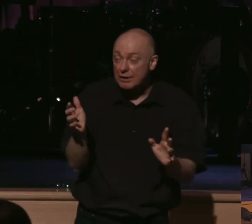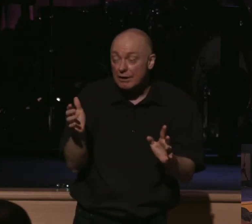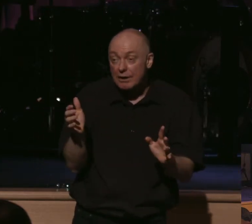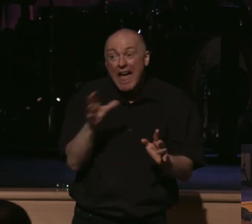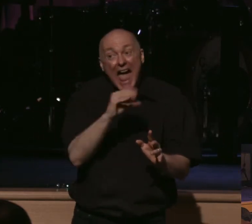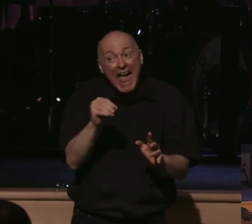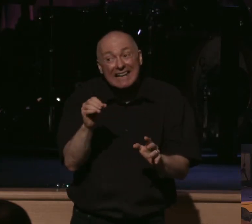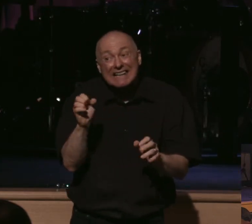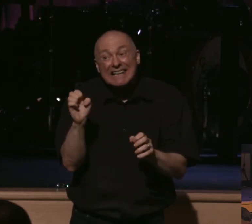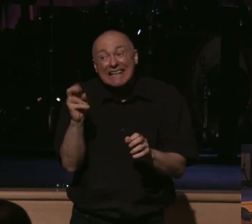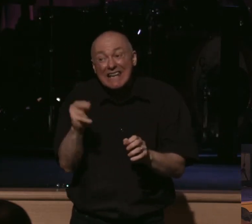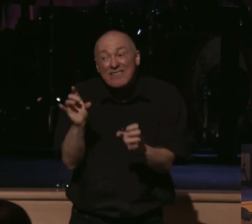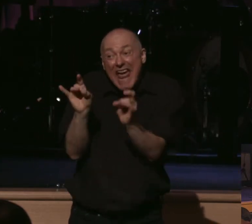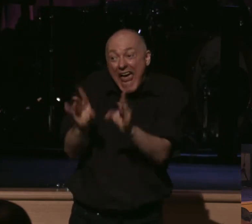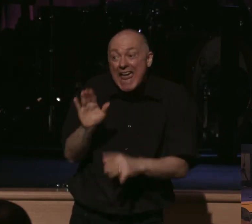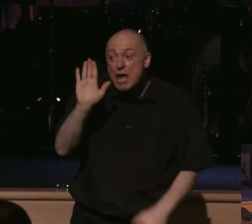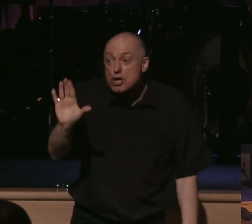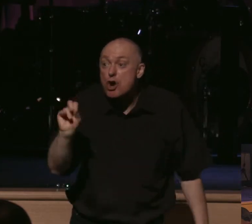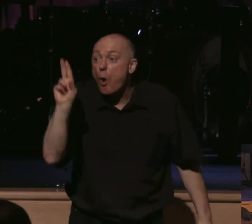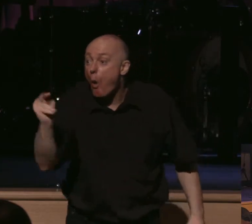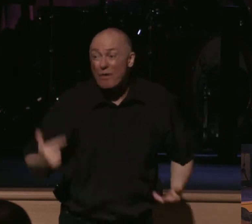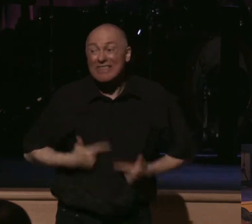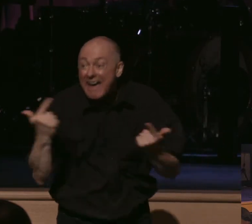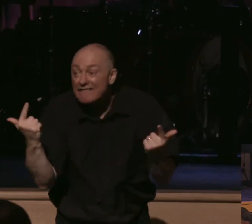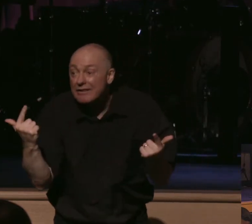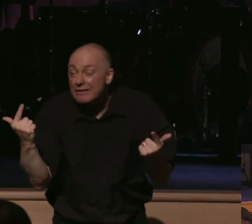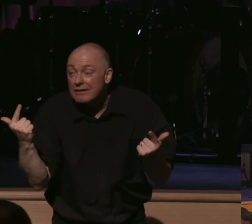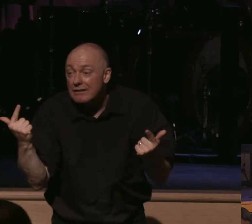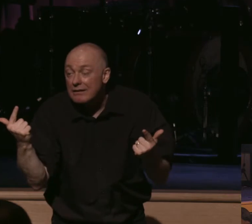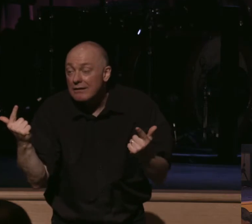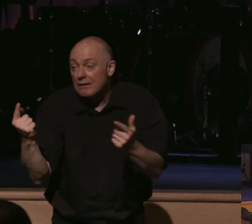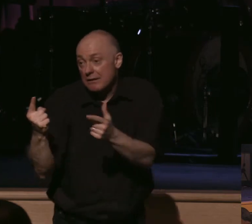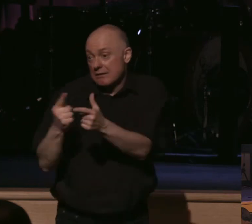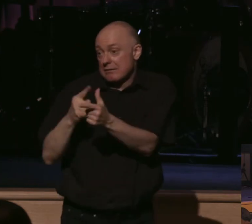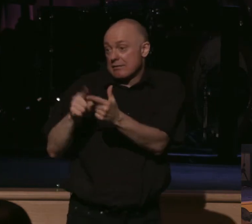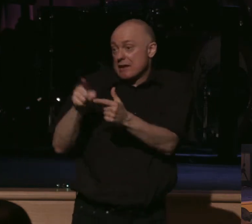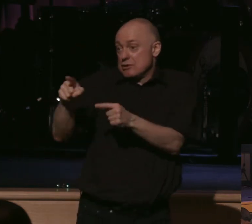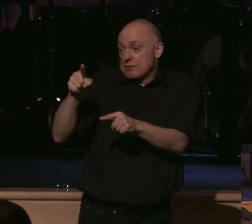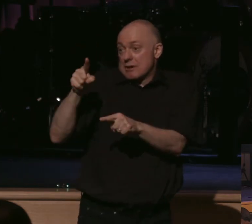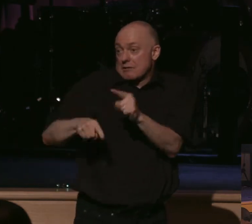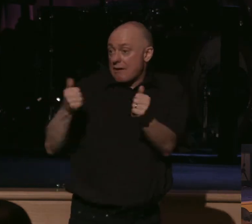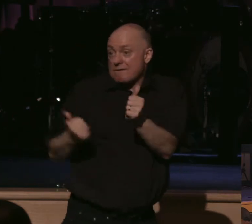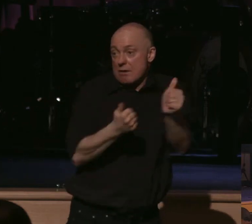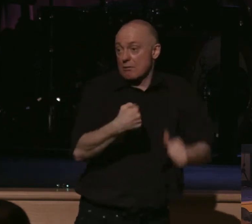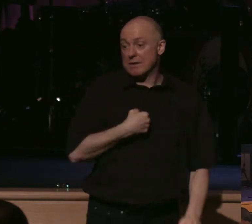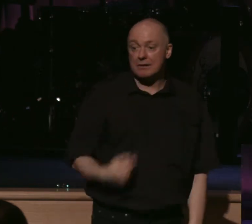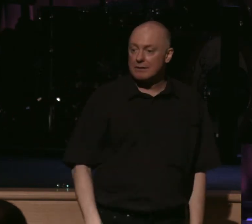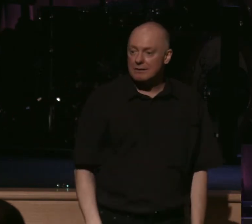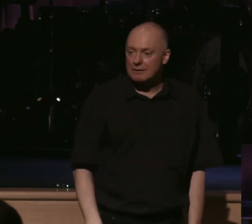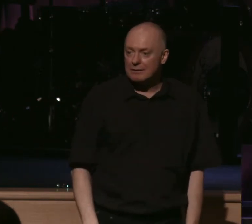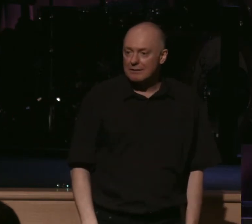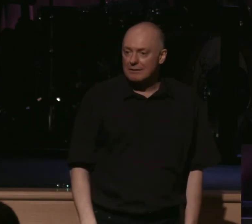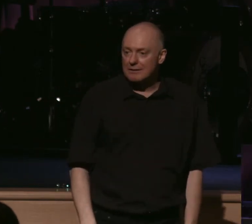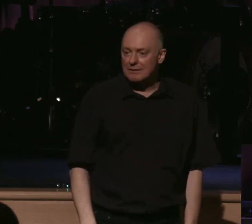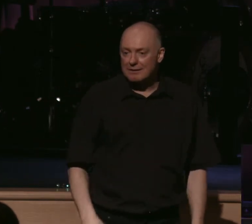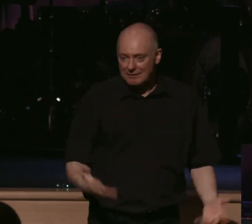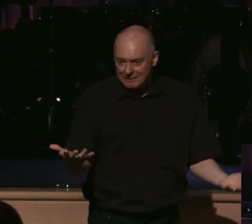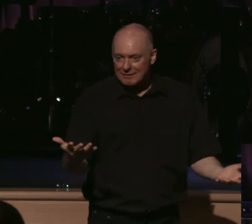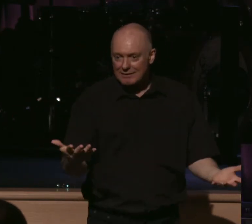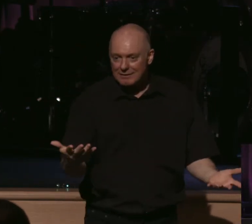yes, even hate, even his own life, he cannot be my disciple. I'm always exhorting you, live in the text, live in